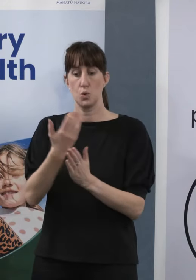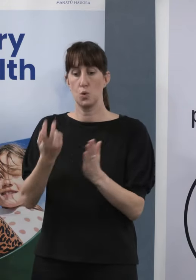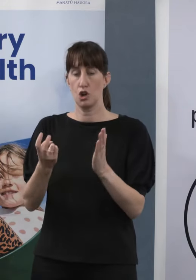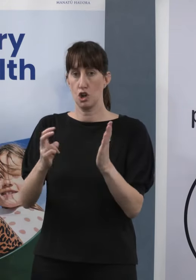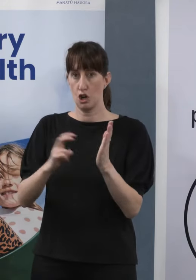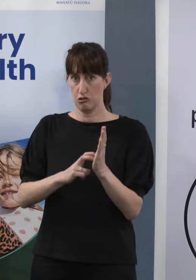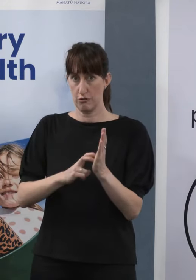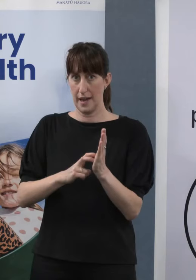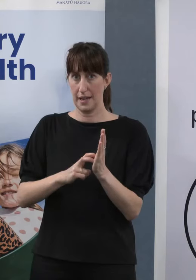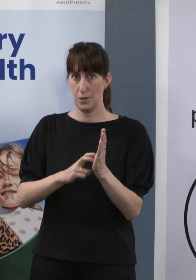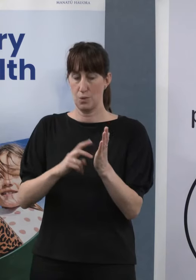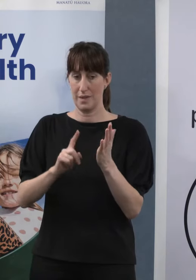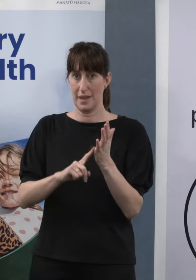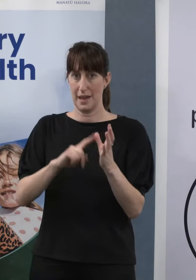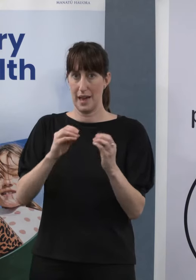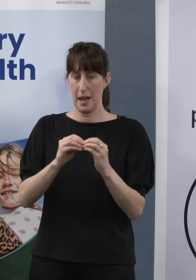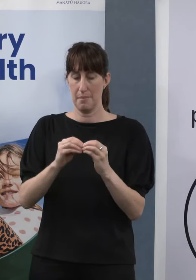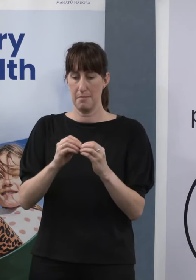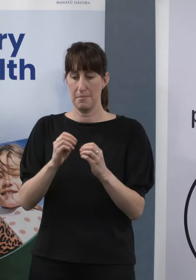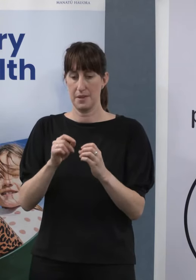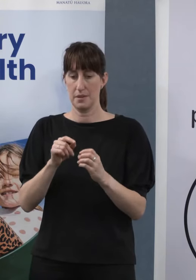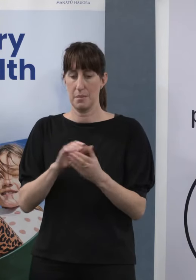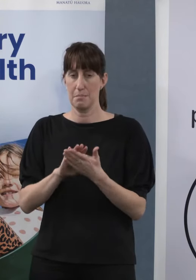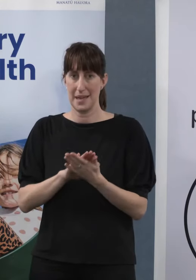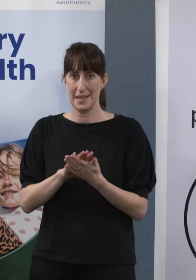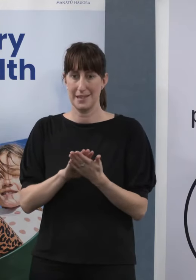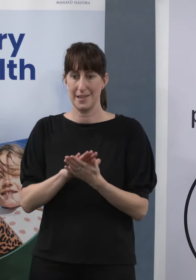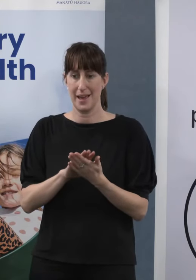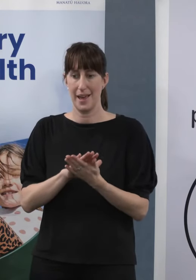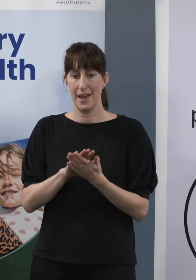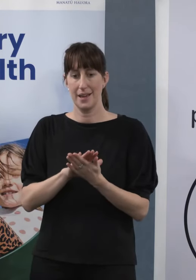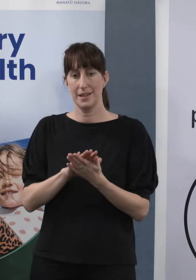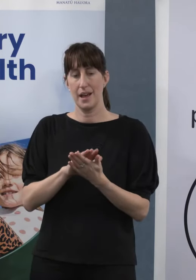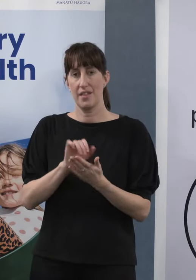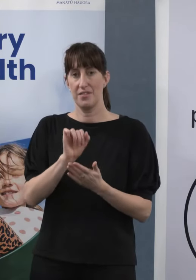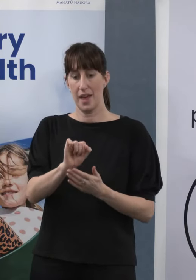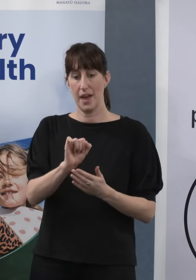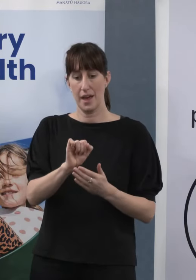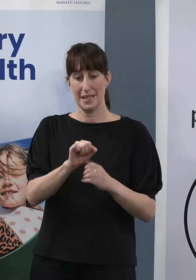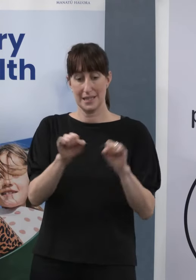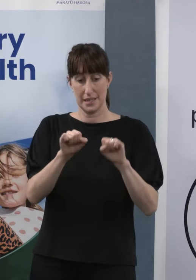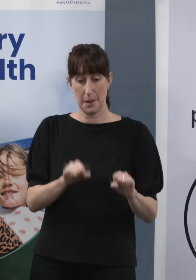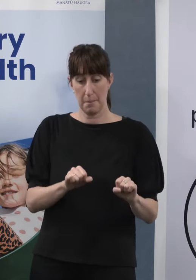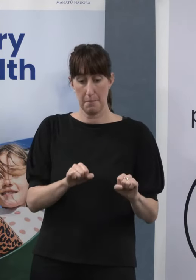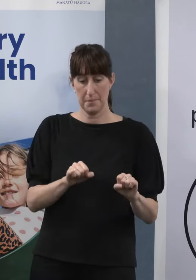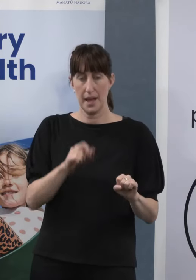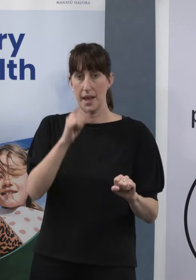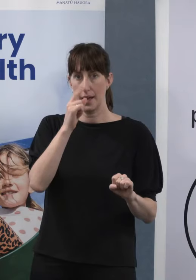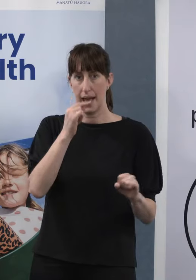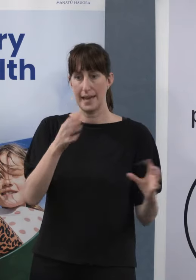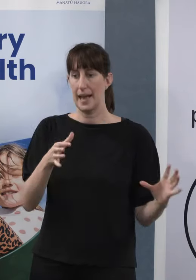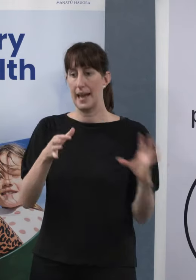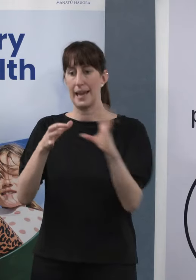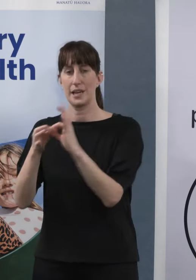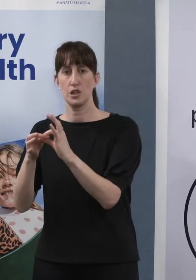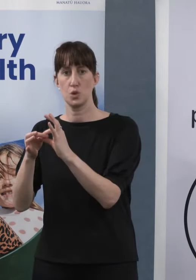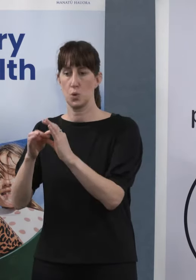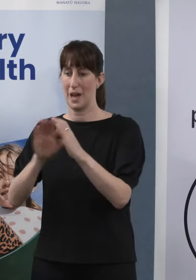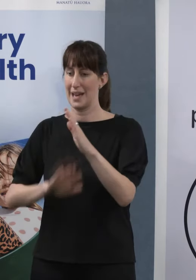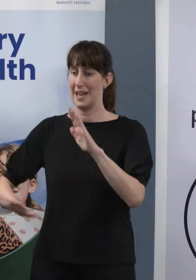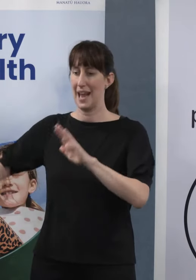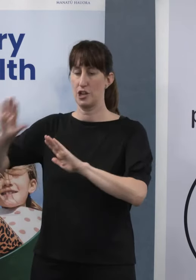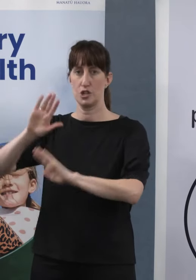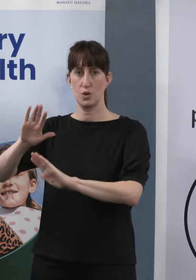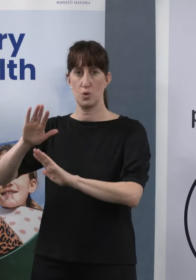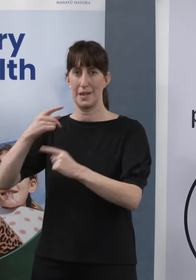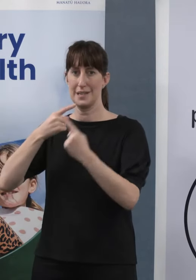they can interface their information systems with a national database, so that will improve our ability to move samples around in